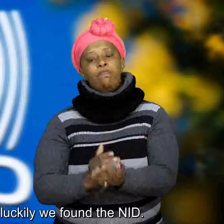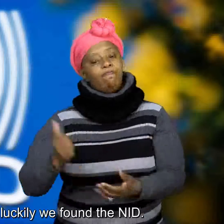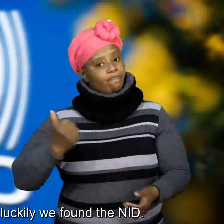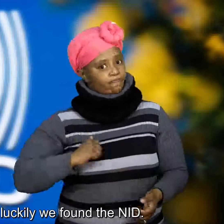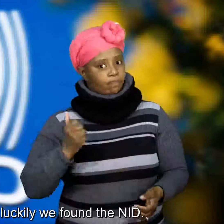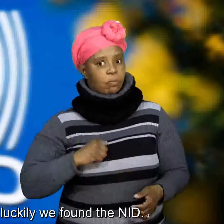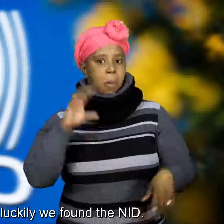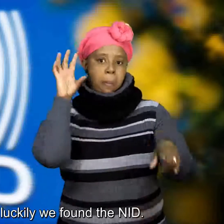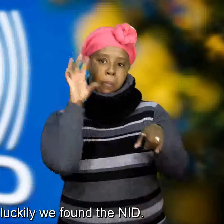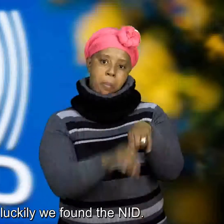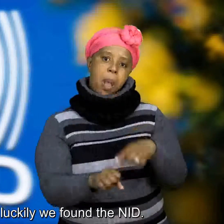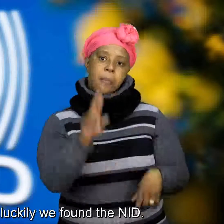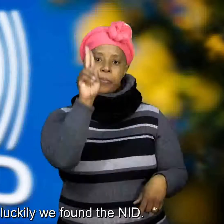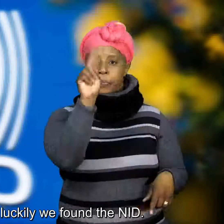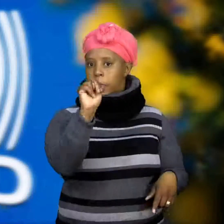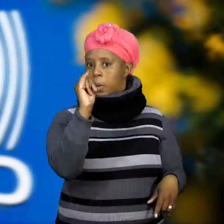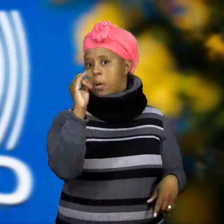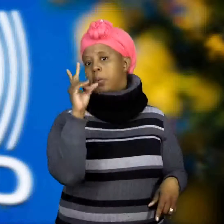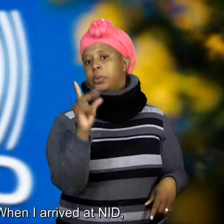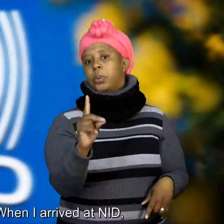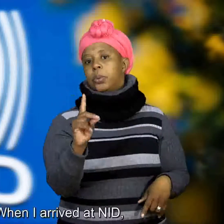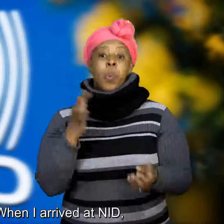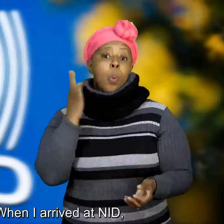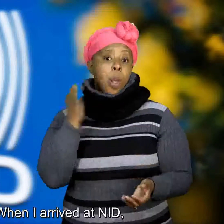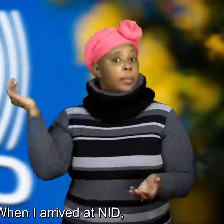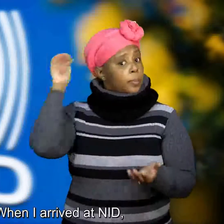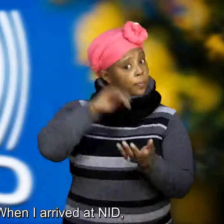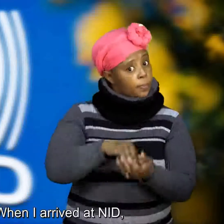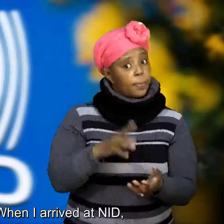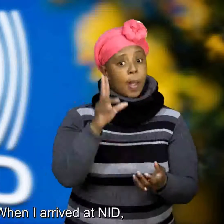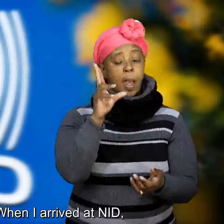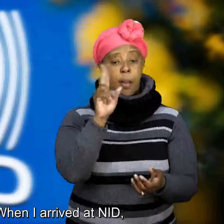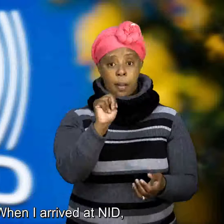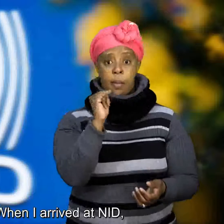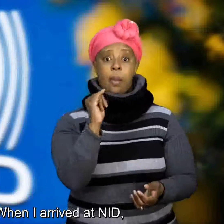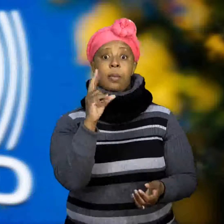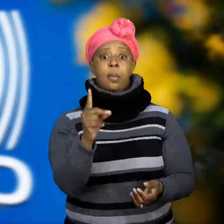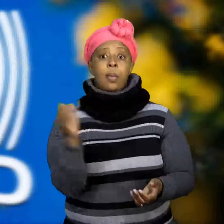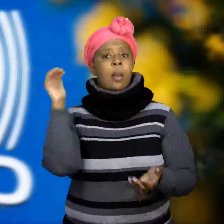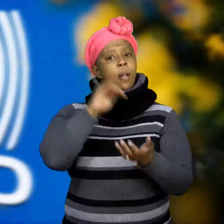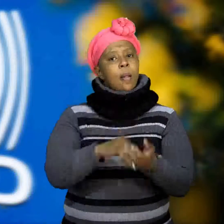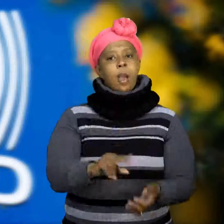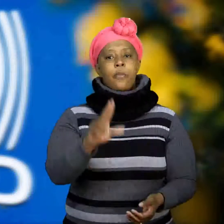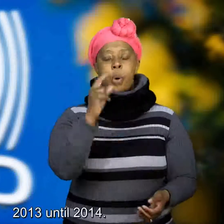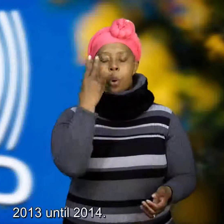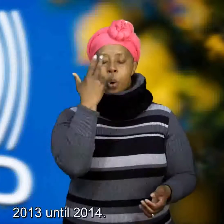we found the NID when I arrived at NID 2013